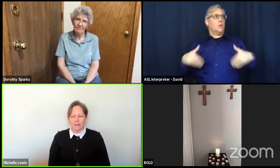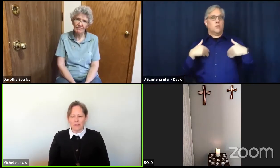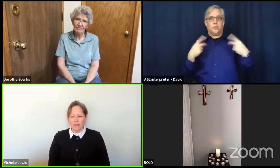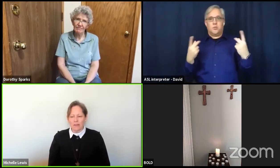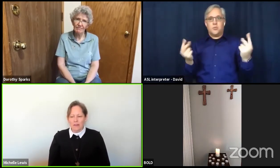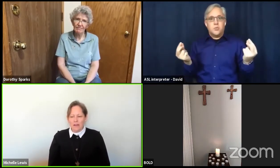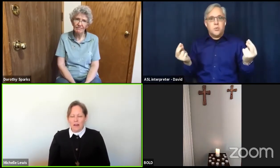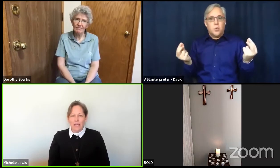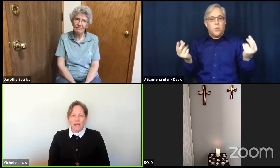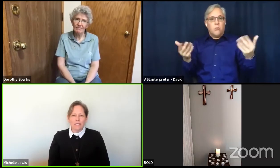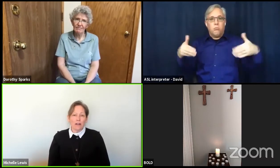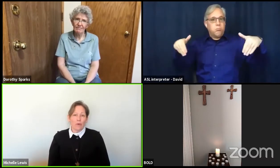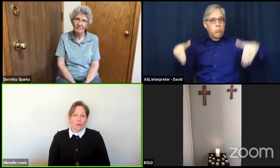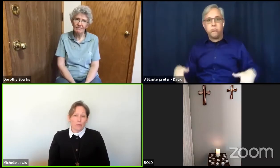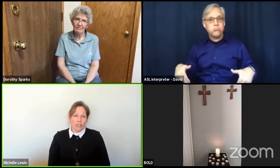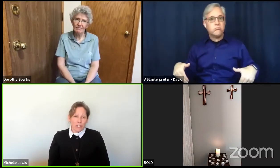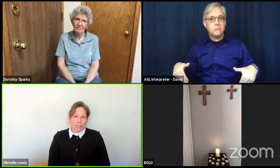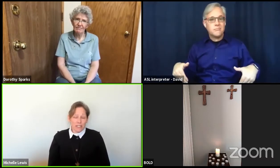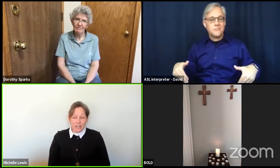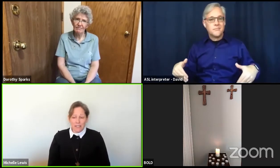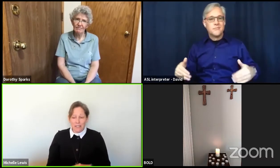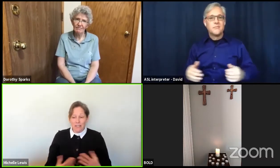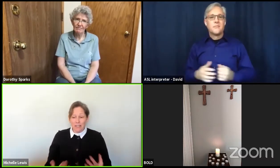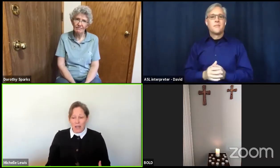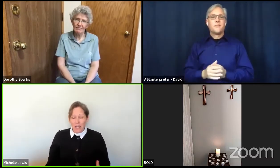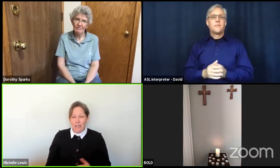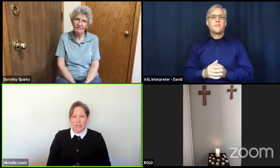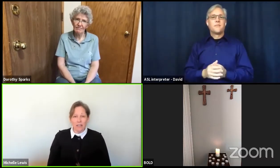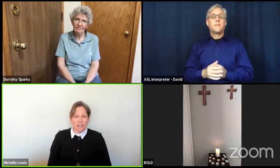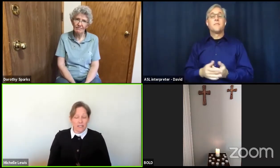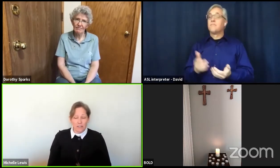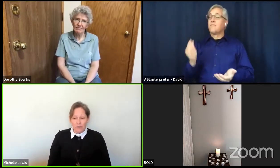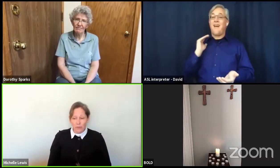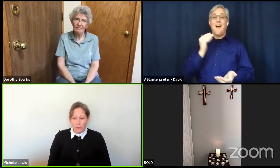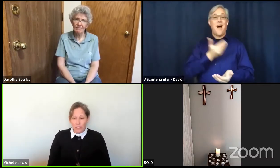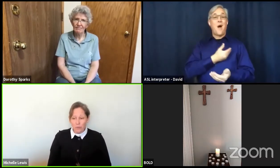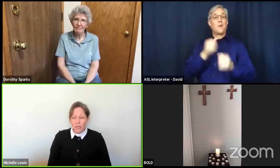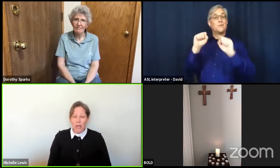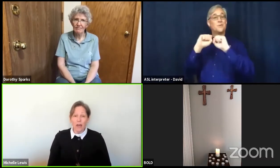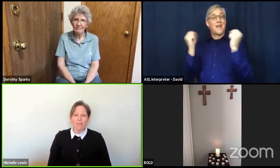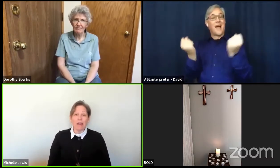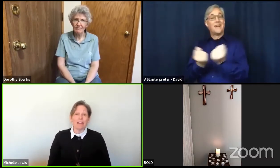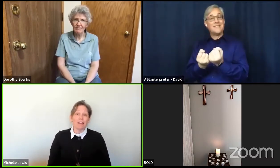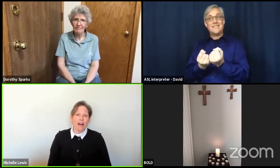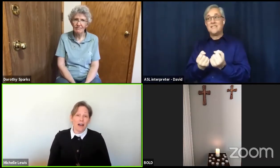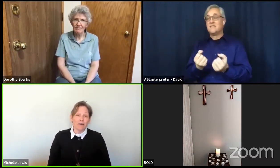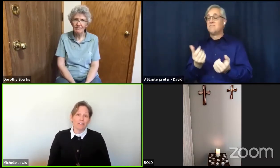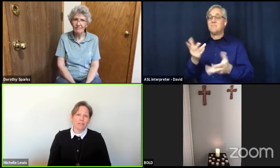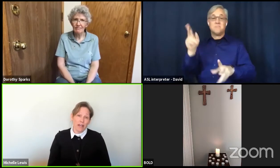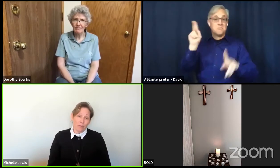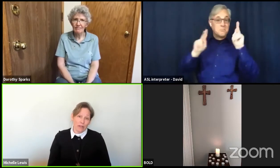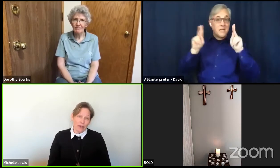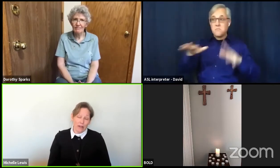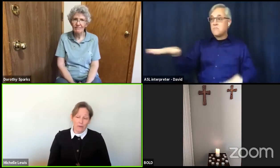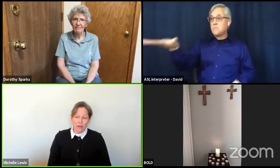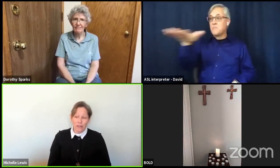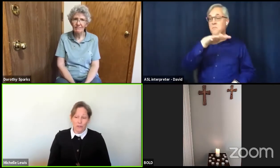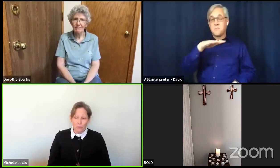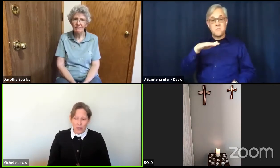Against our wishes as a society and as individuals, we have a lot of time right now to wonder